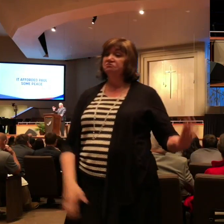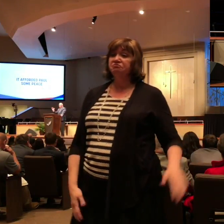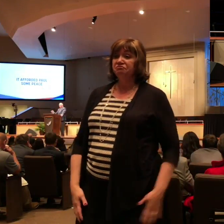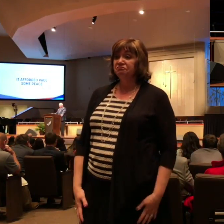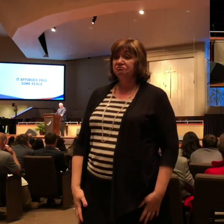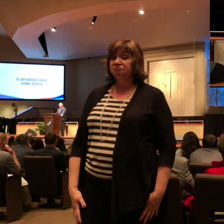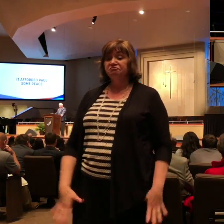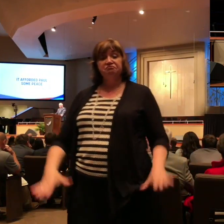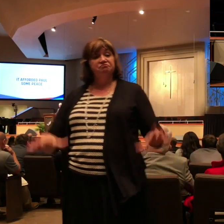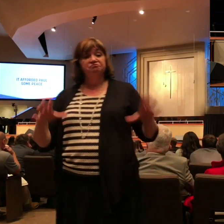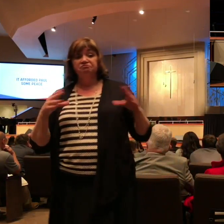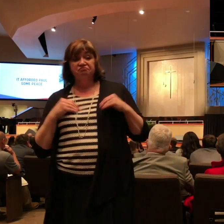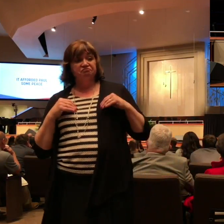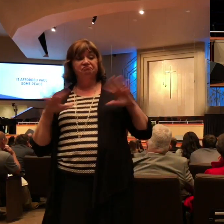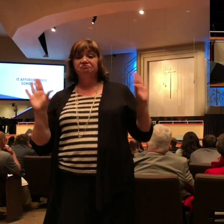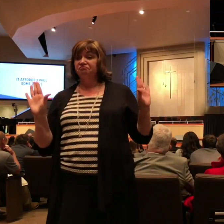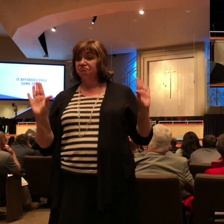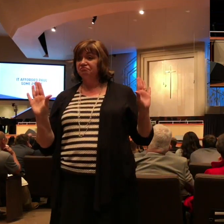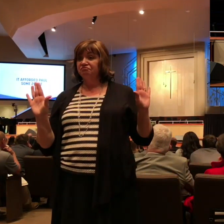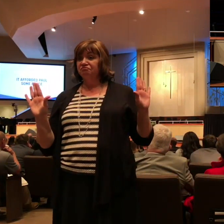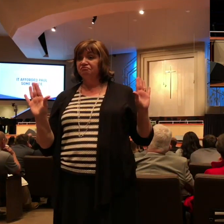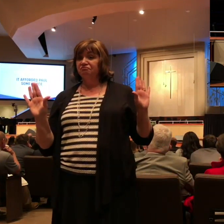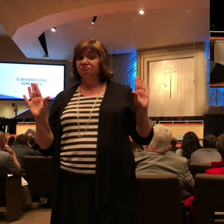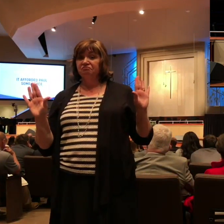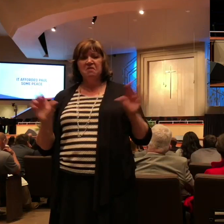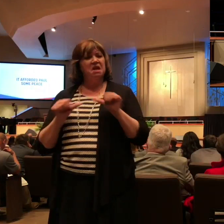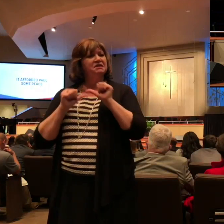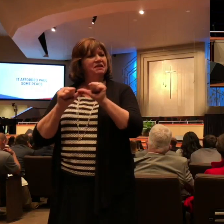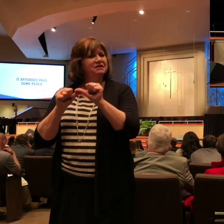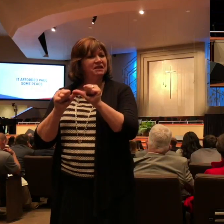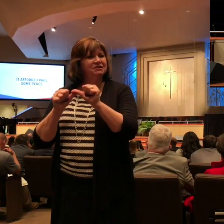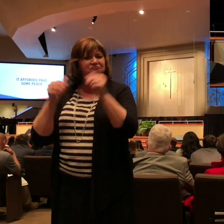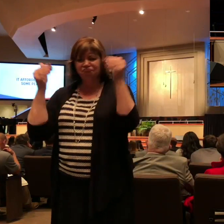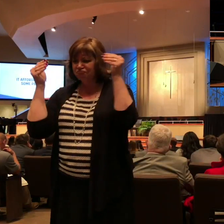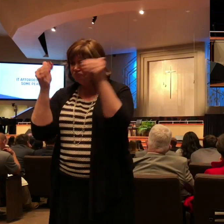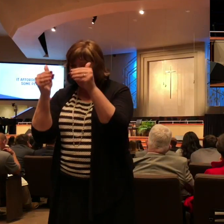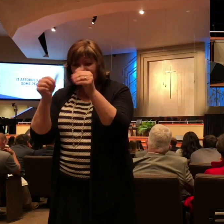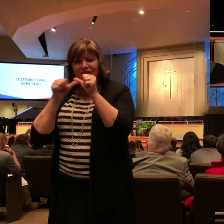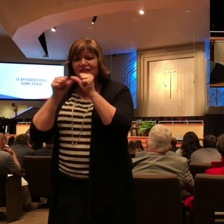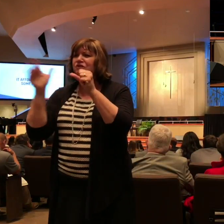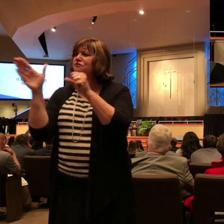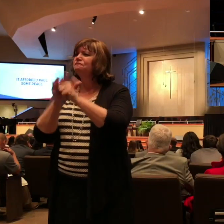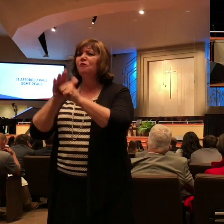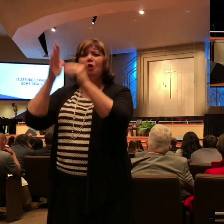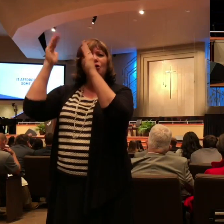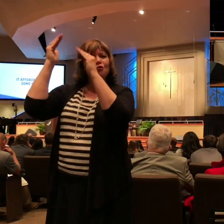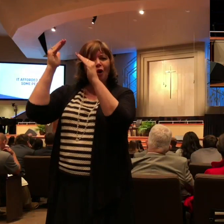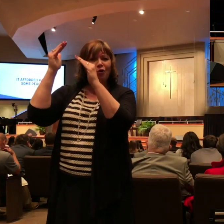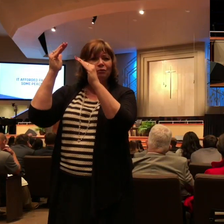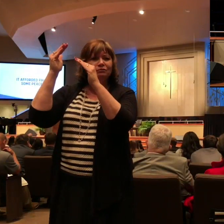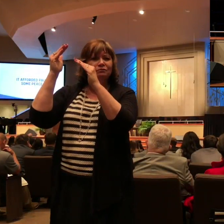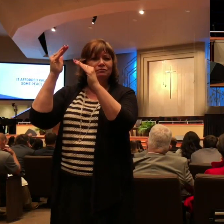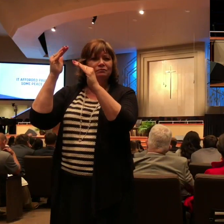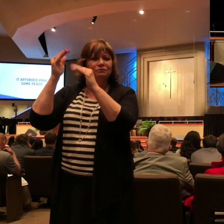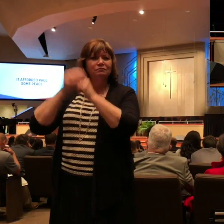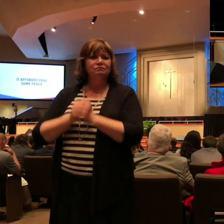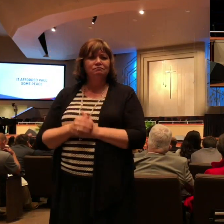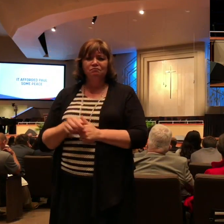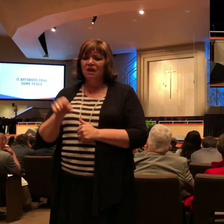he just stayed above it why? because of the provision of the Spirit of God he had a personal